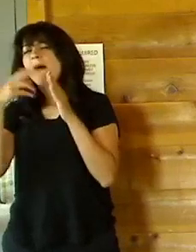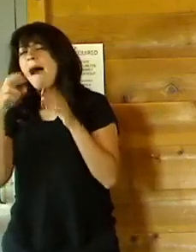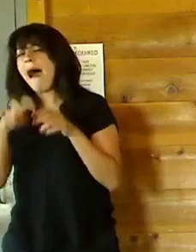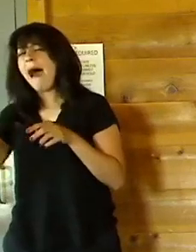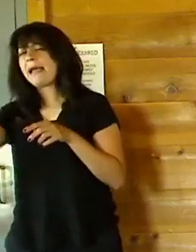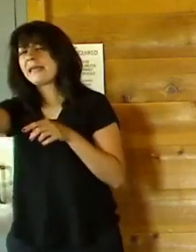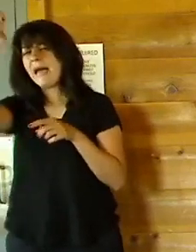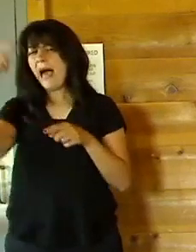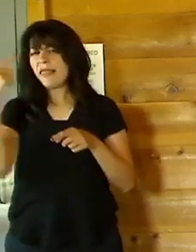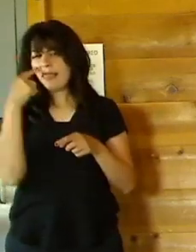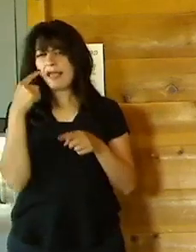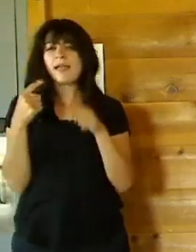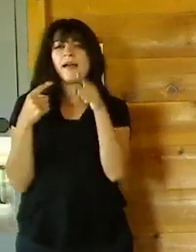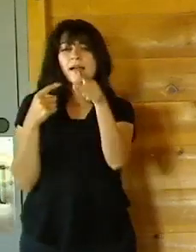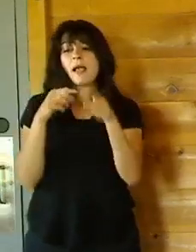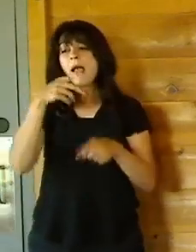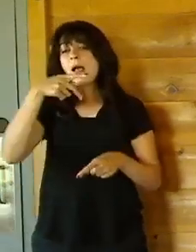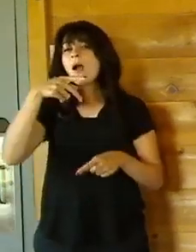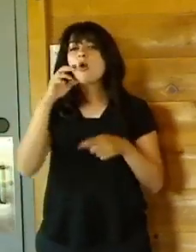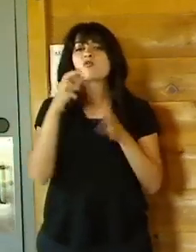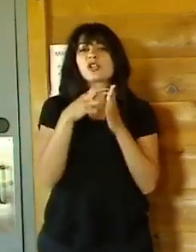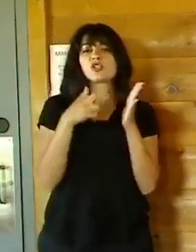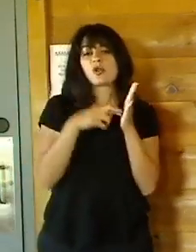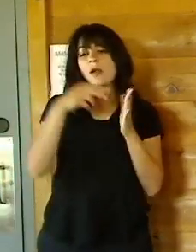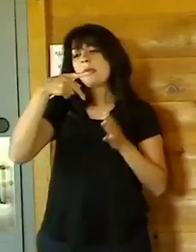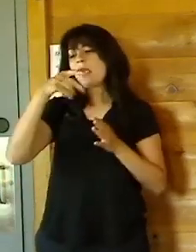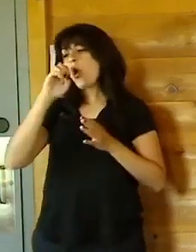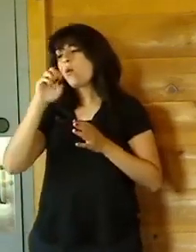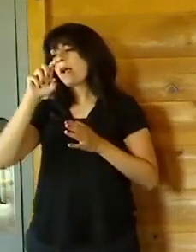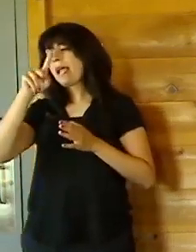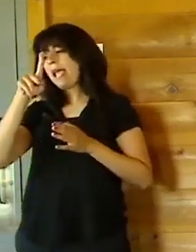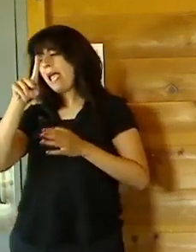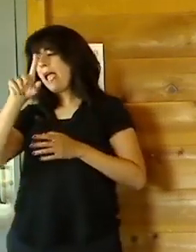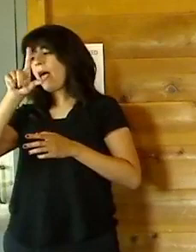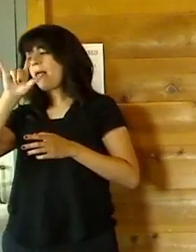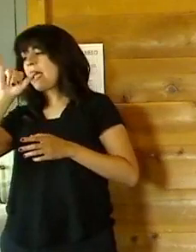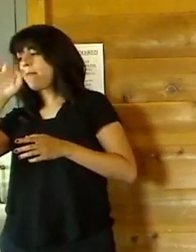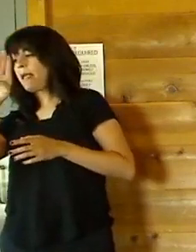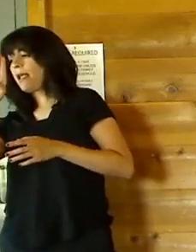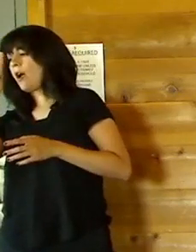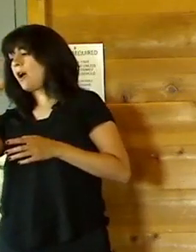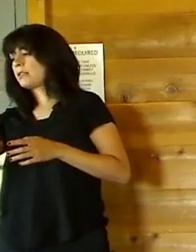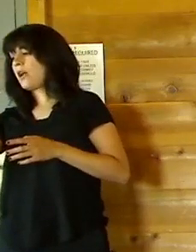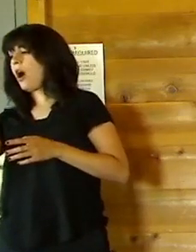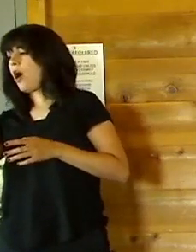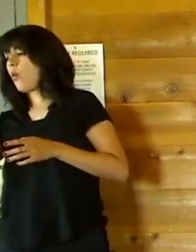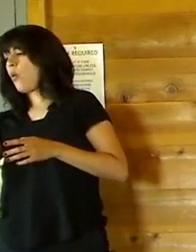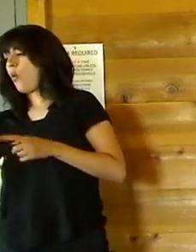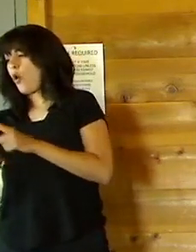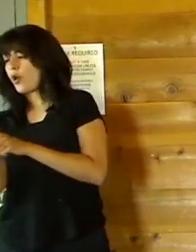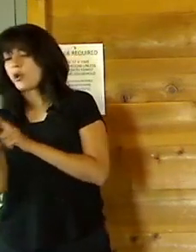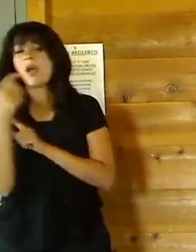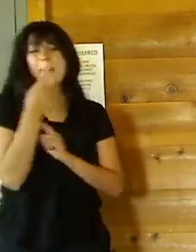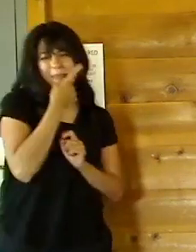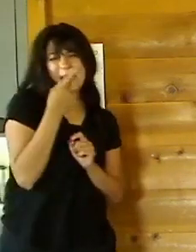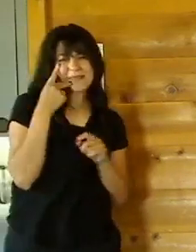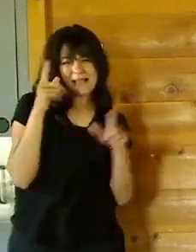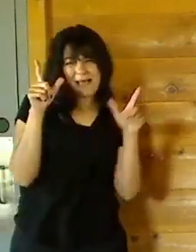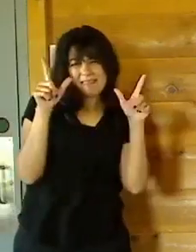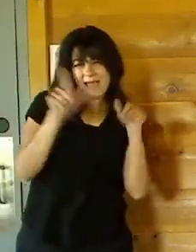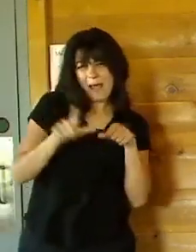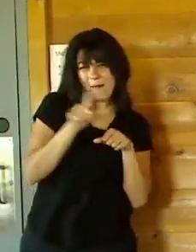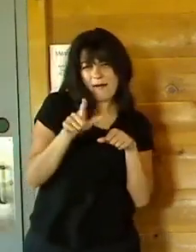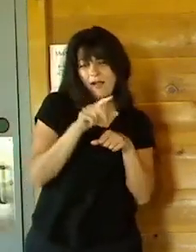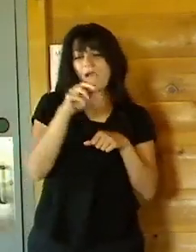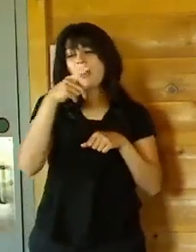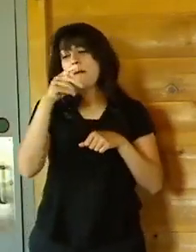P-O-K-L-I-B.org. P-O-K-L-I-B. P-O-K-L-I-B. Yes. Kipsie Library. Okay. So